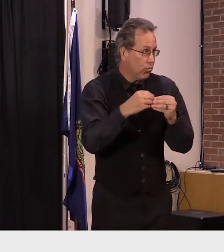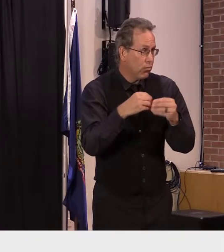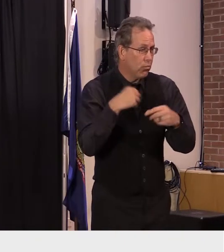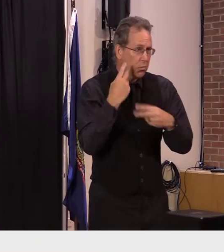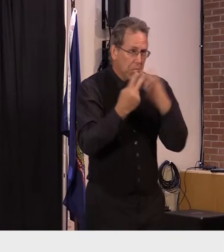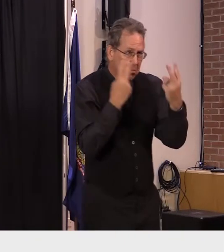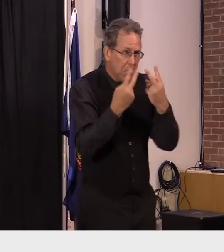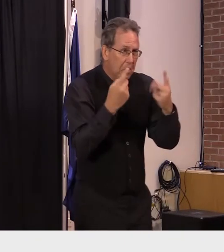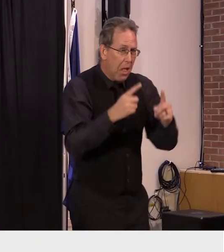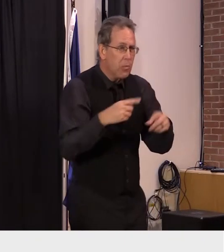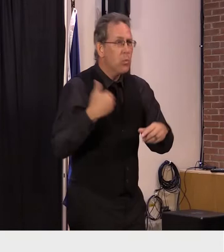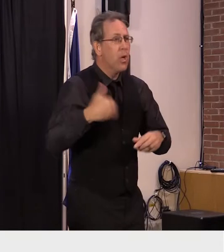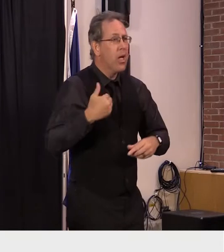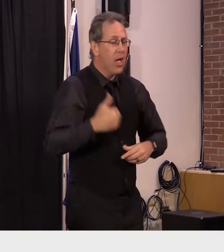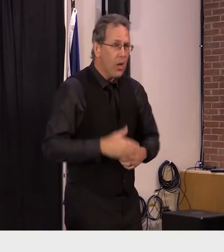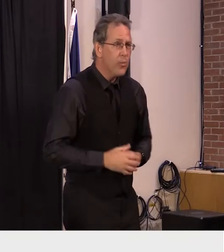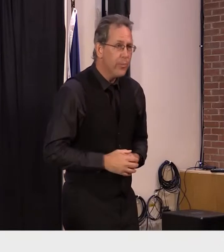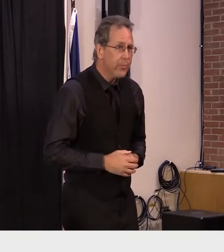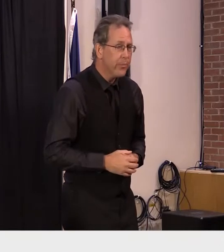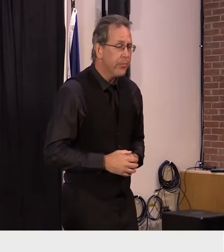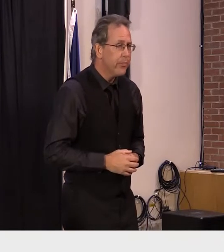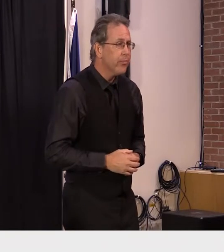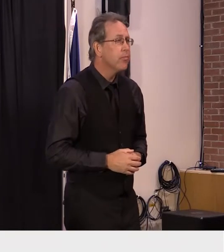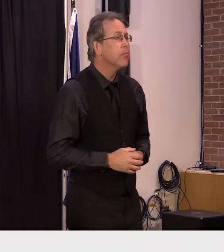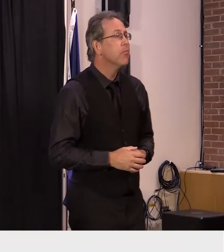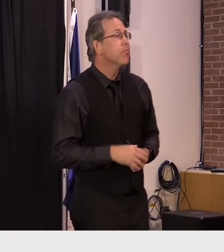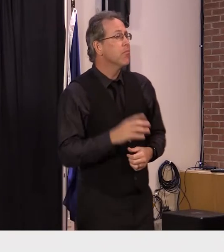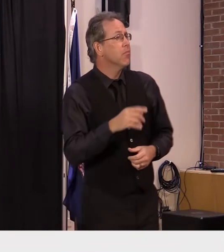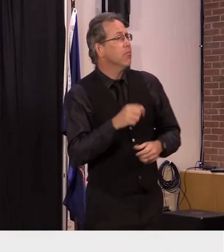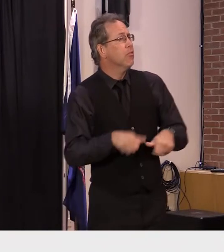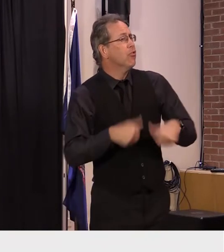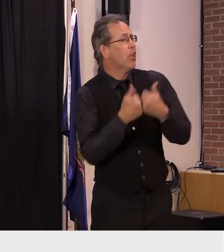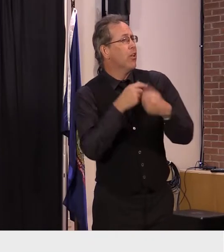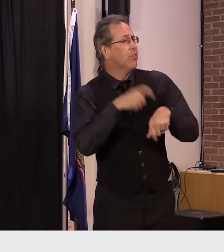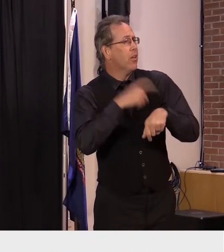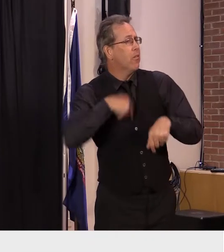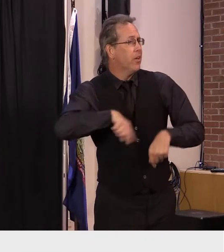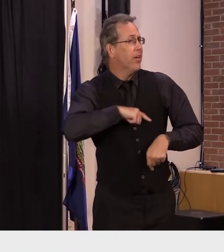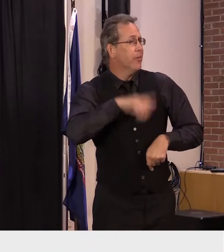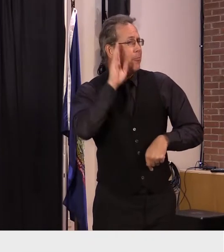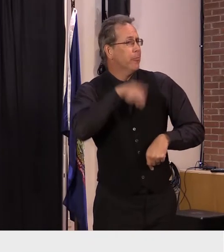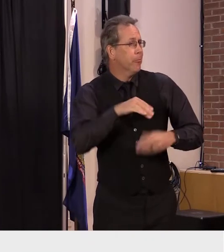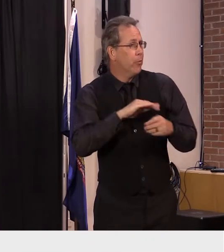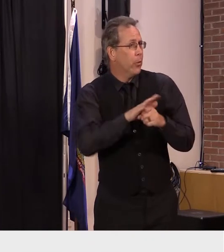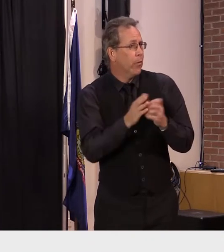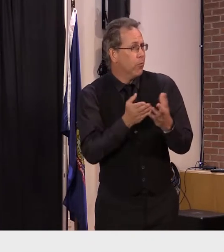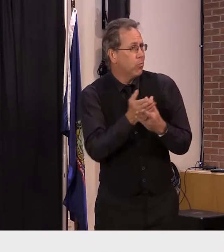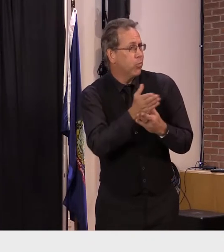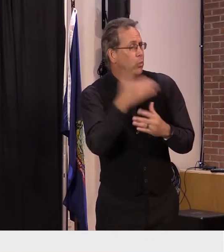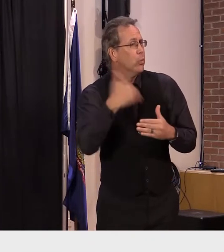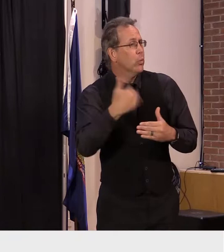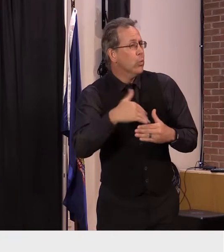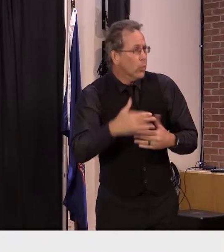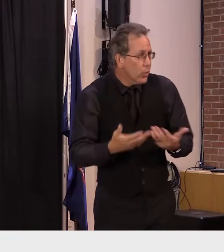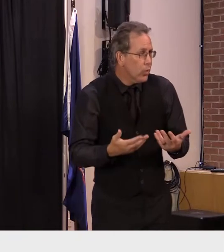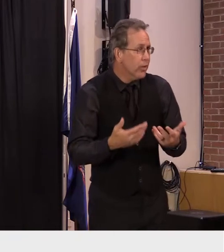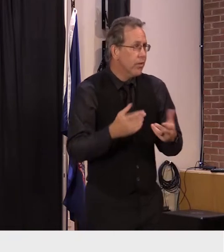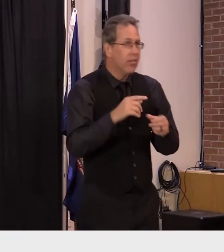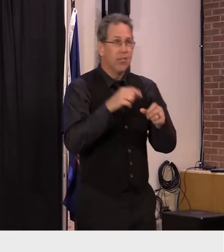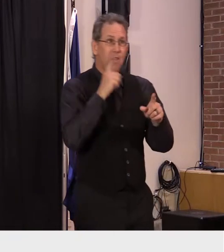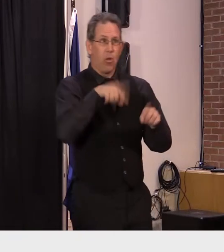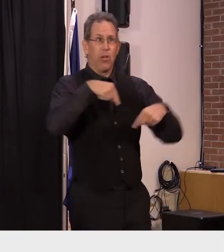time i think in in recent memory has uh has swept through vermont and and the world so um